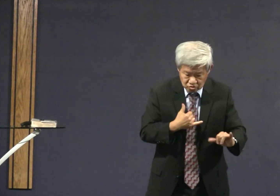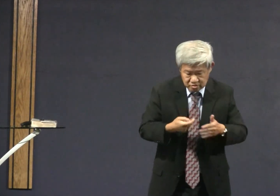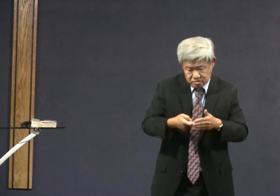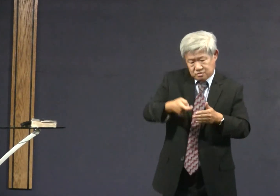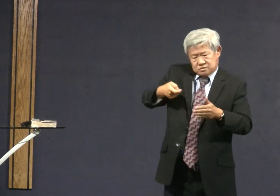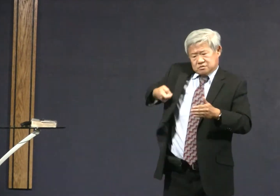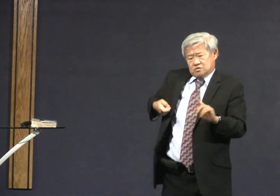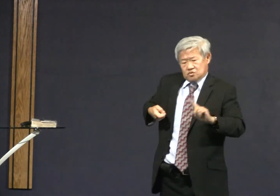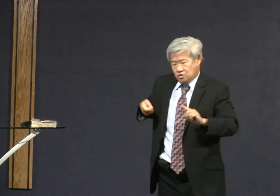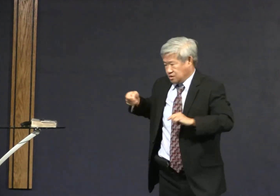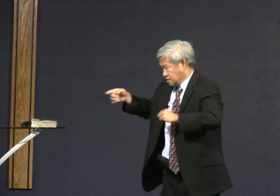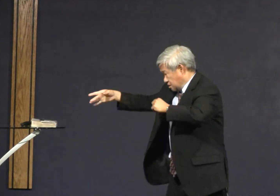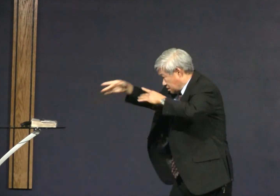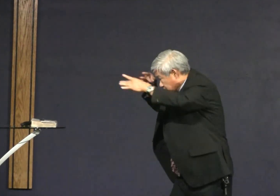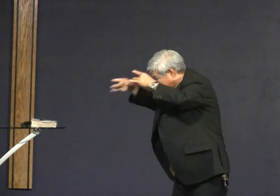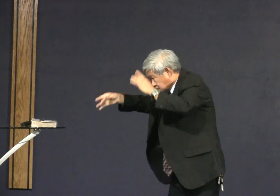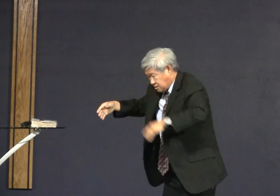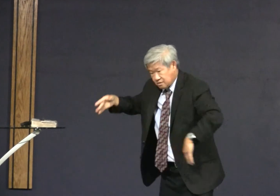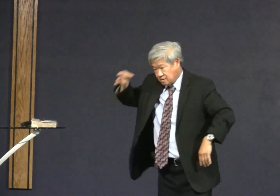But we make mistakes as well.